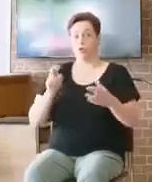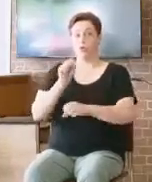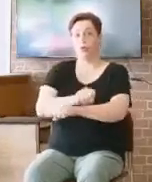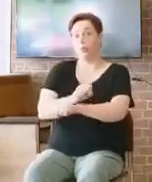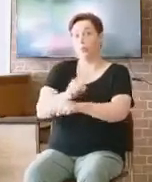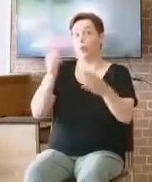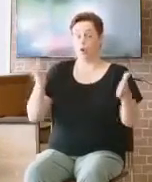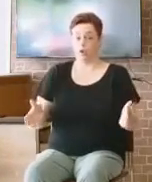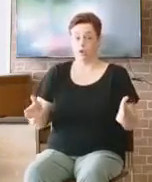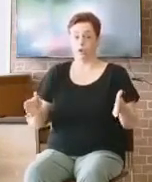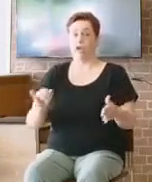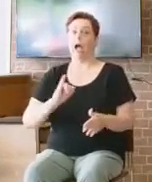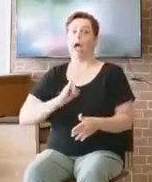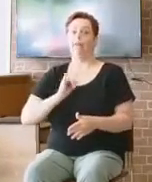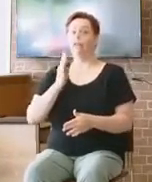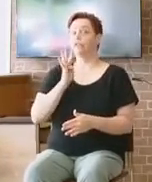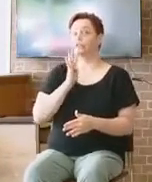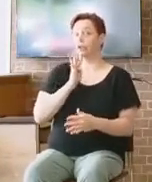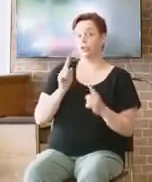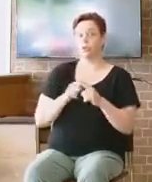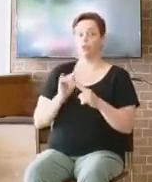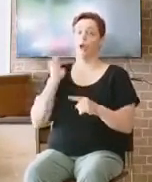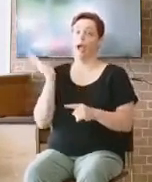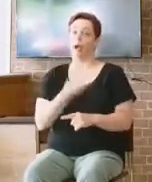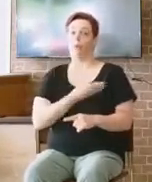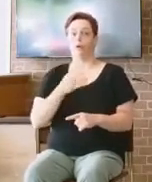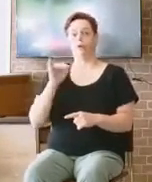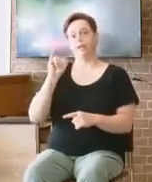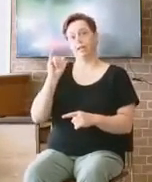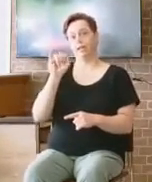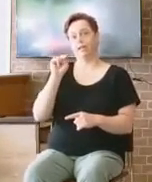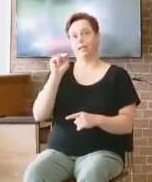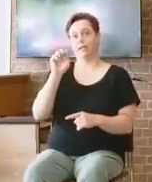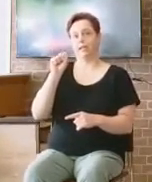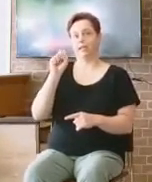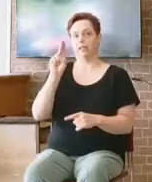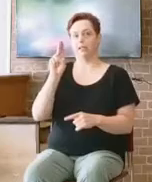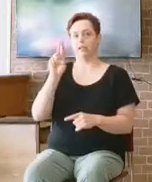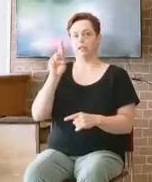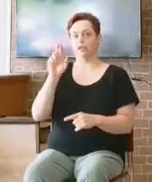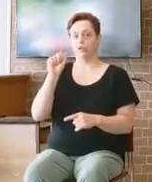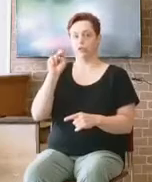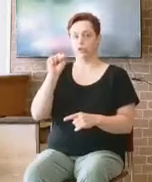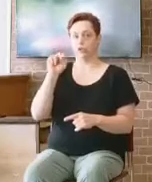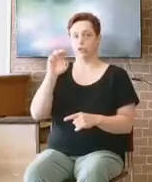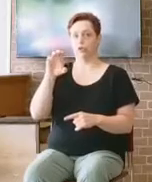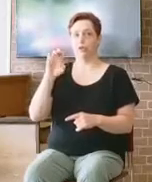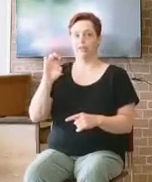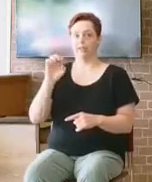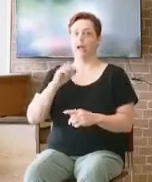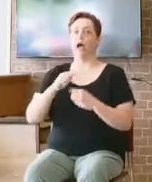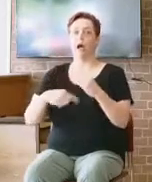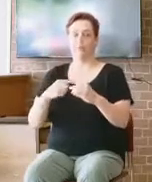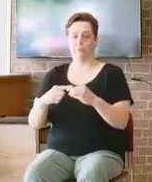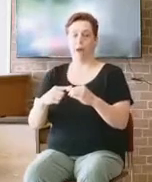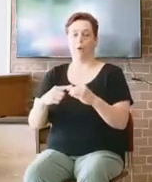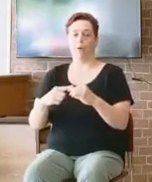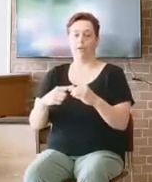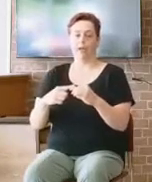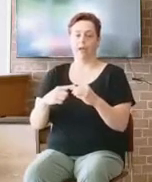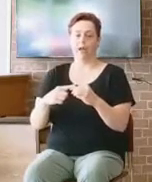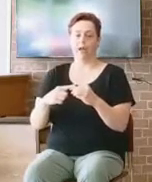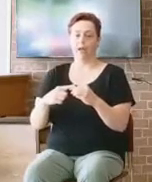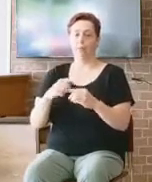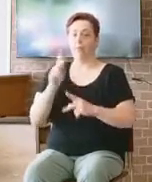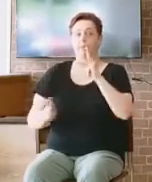their children in because we live in a wicked world. Would you guys agree with that? Um, a lot of bad that is going on. And so for anybody that is going to